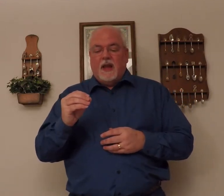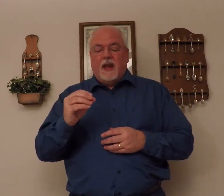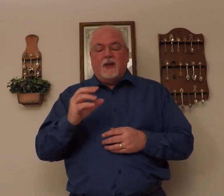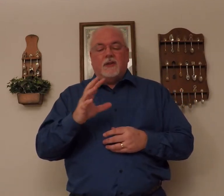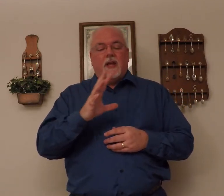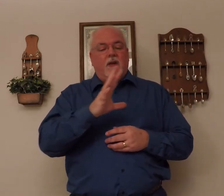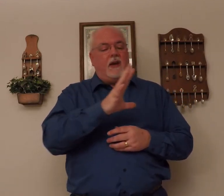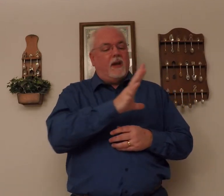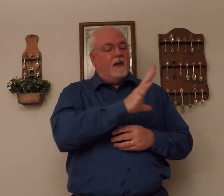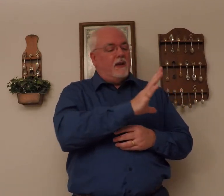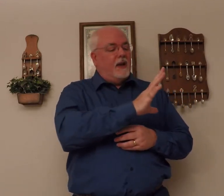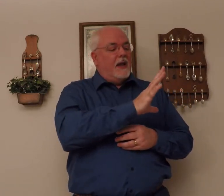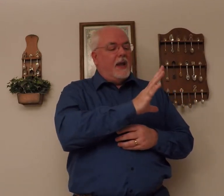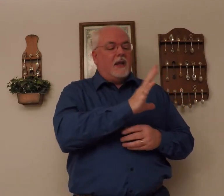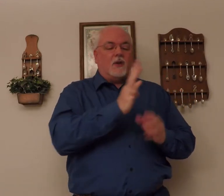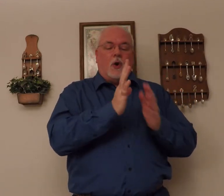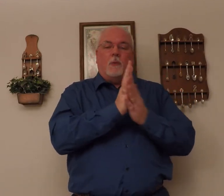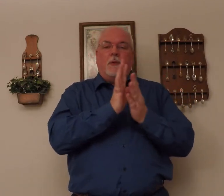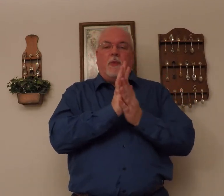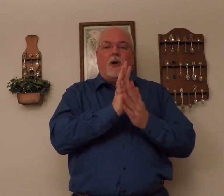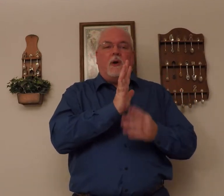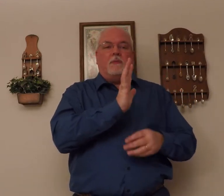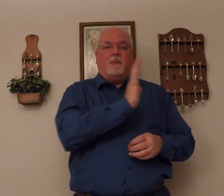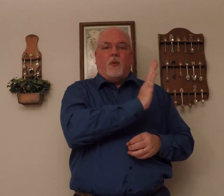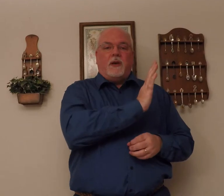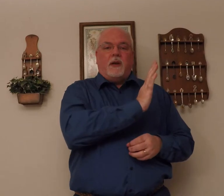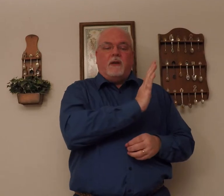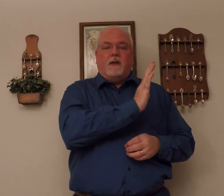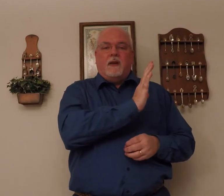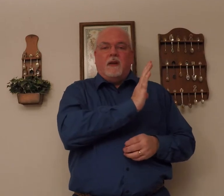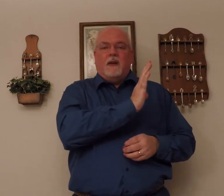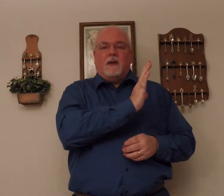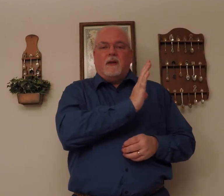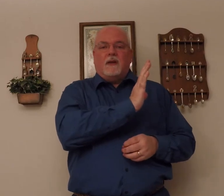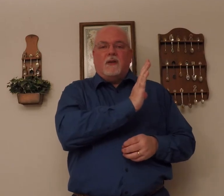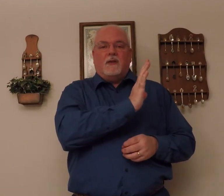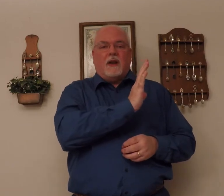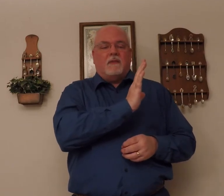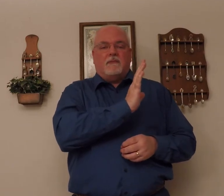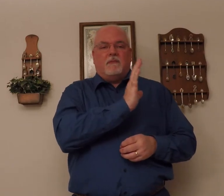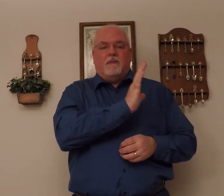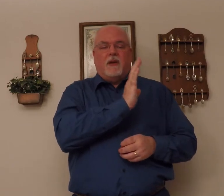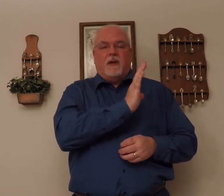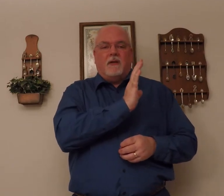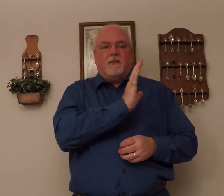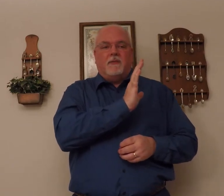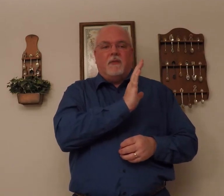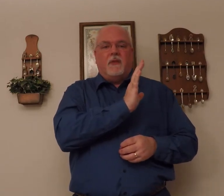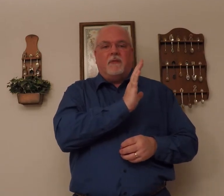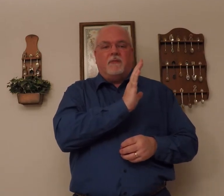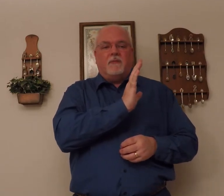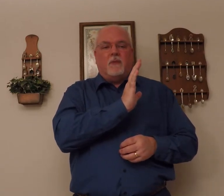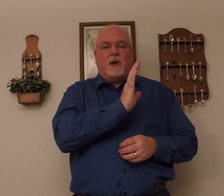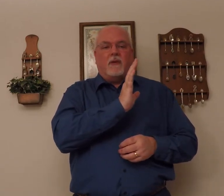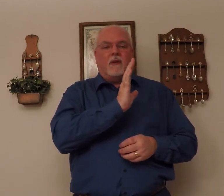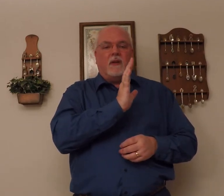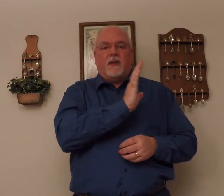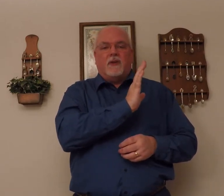You take your hand. It's an open palm pointing. To like. Whatever. In your